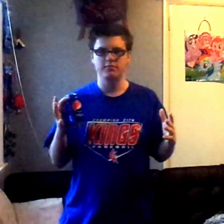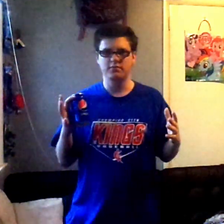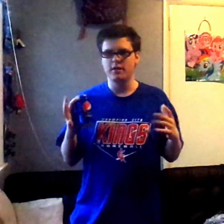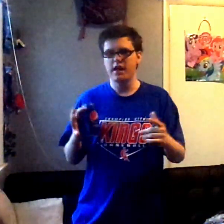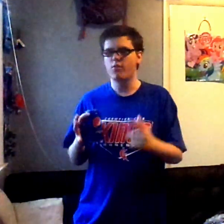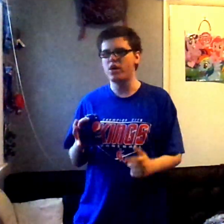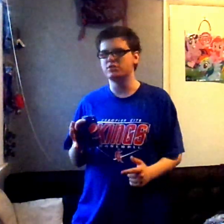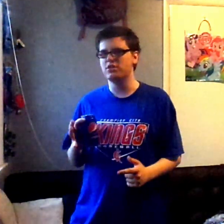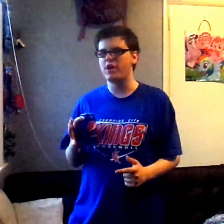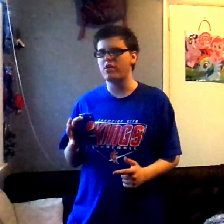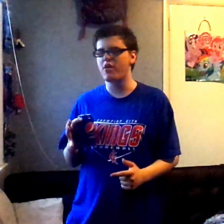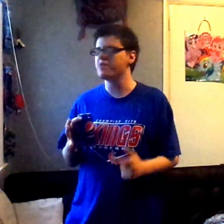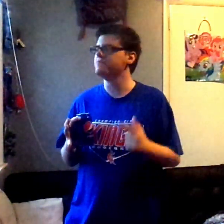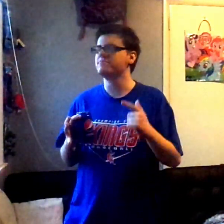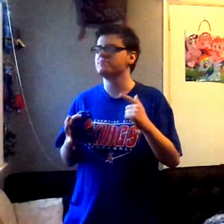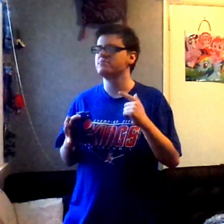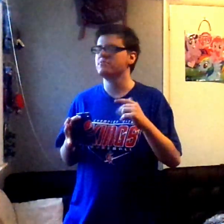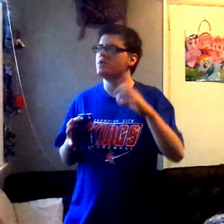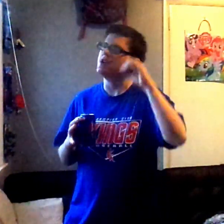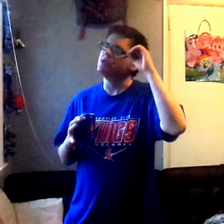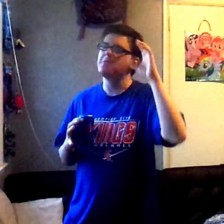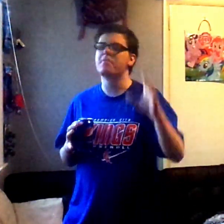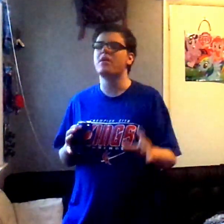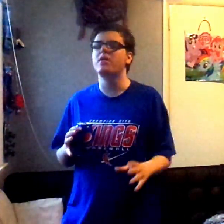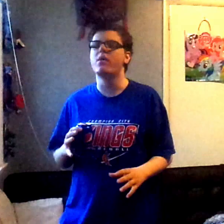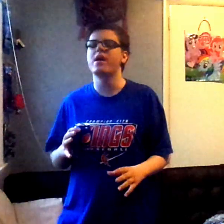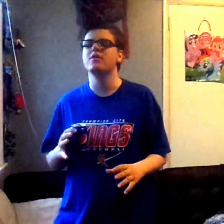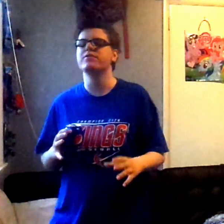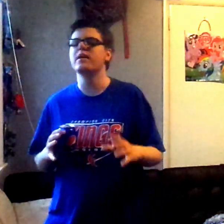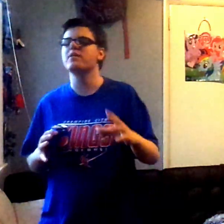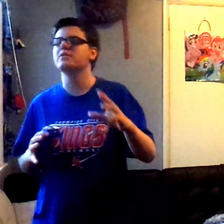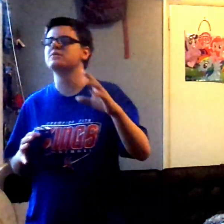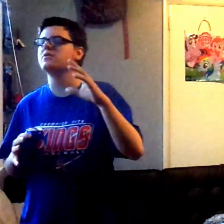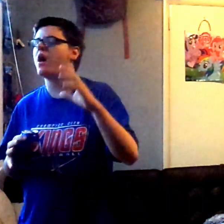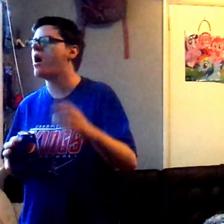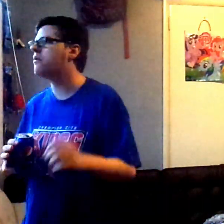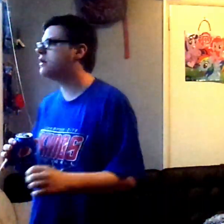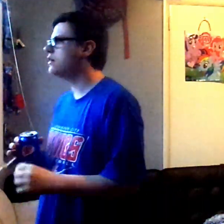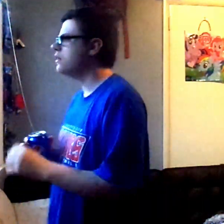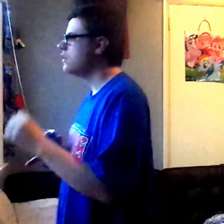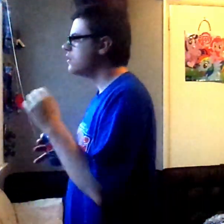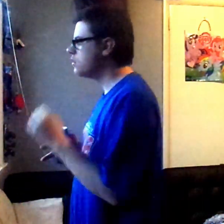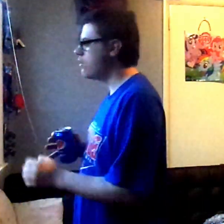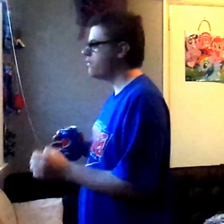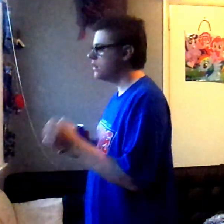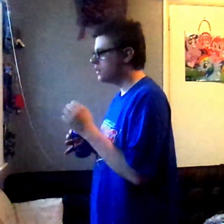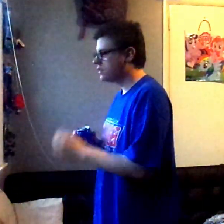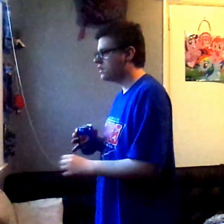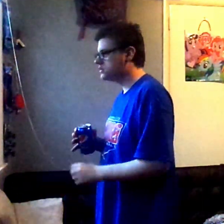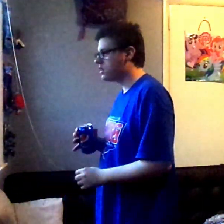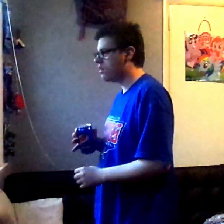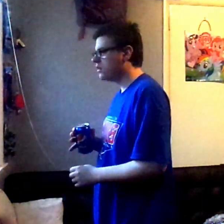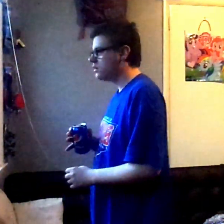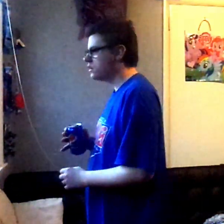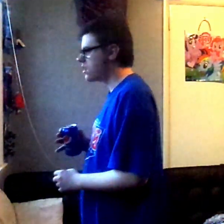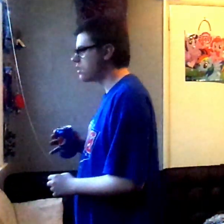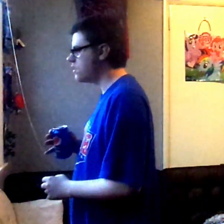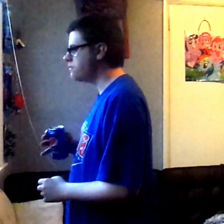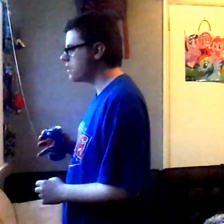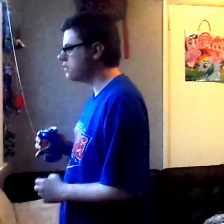and watch the new iCarly, you'll pulling away. You'll think of this comedy, goofy, kids show, iCarly's back in the